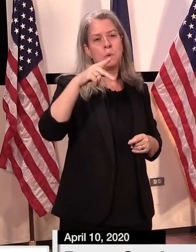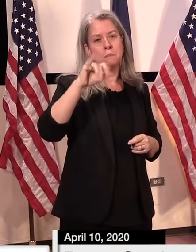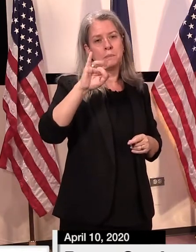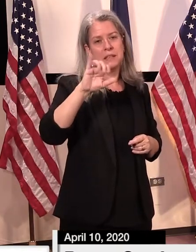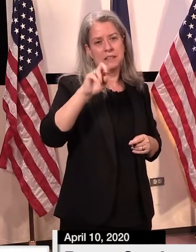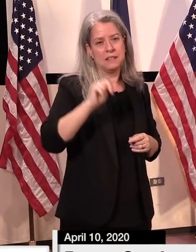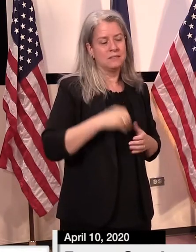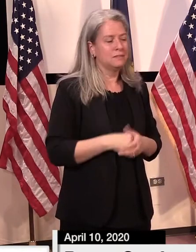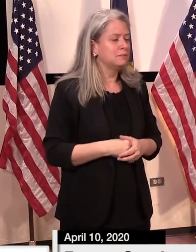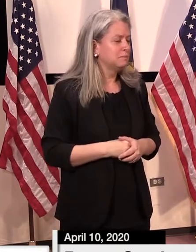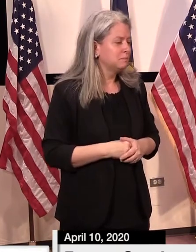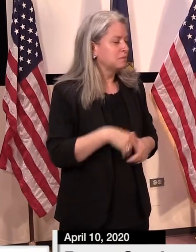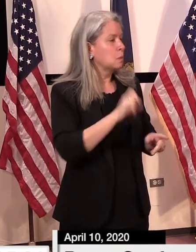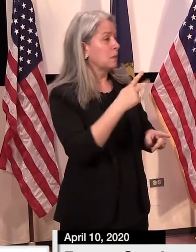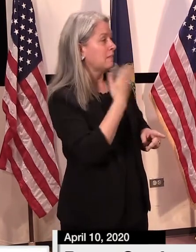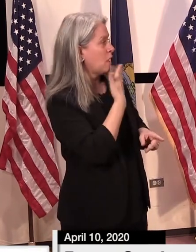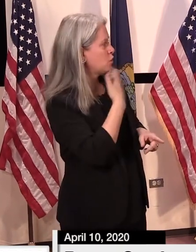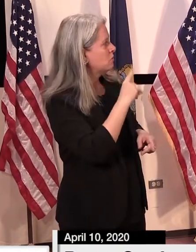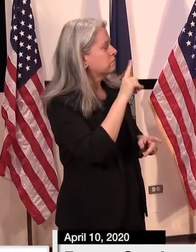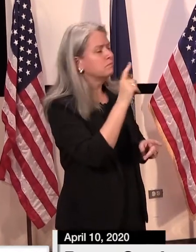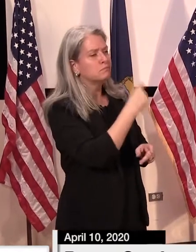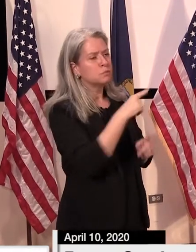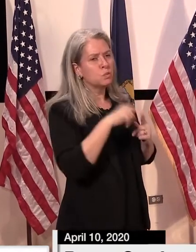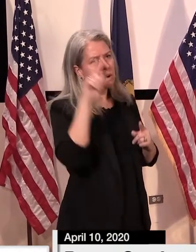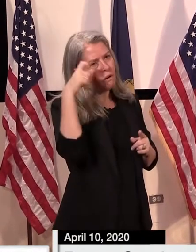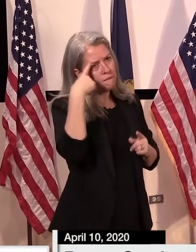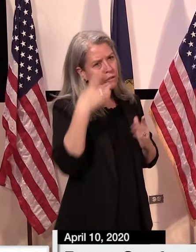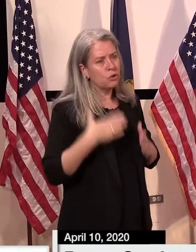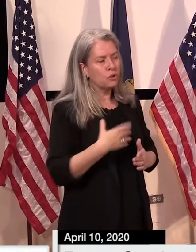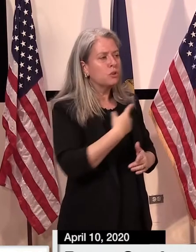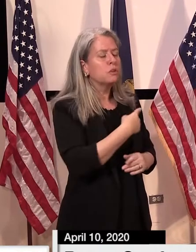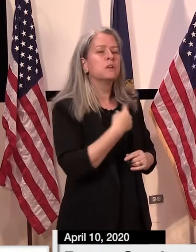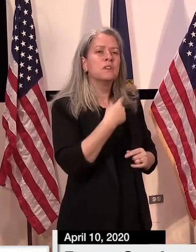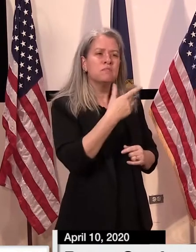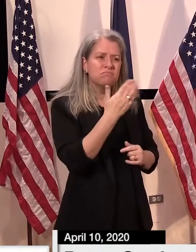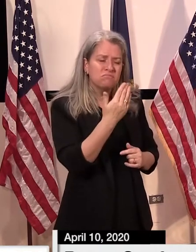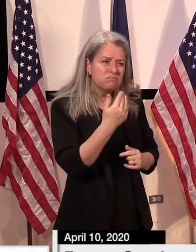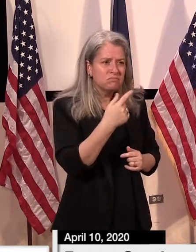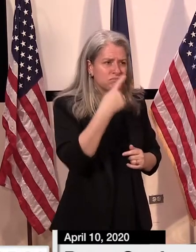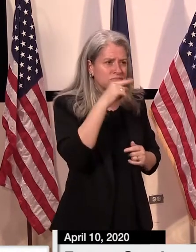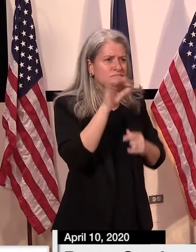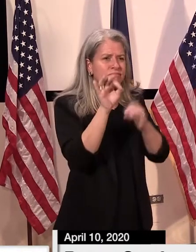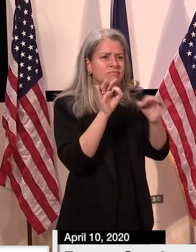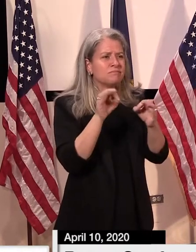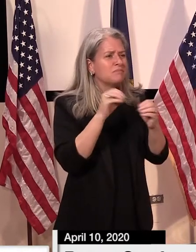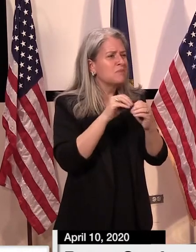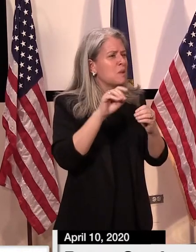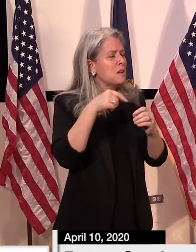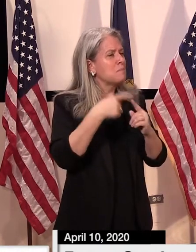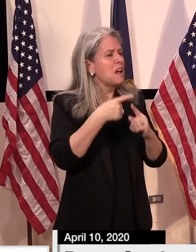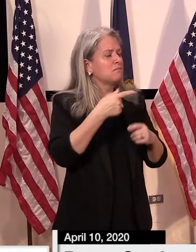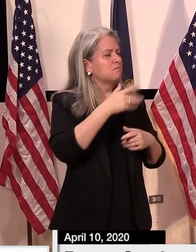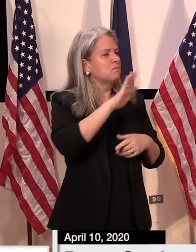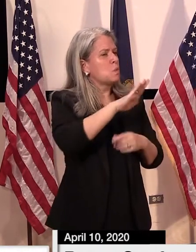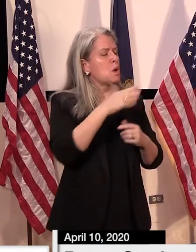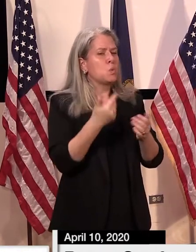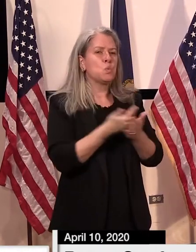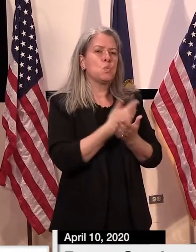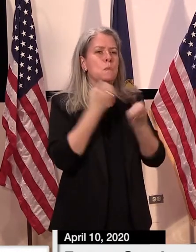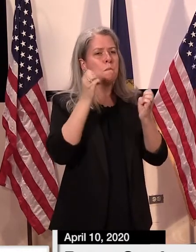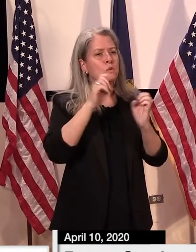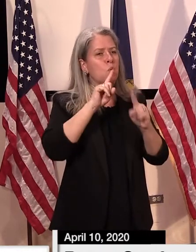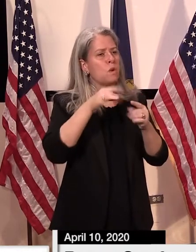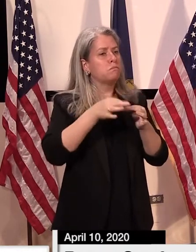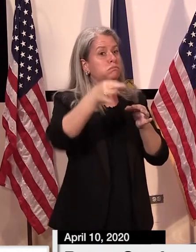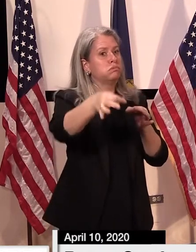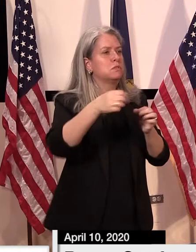Yes, thank you. Governor, was wondering if you could elaborate a little more on the selection of the new emergency order end date. I